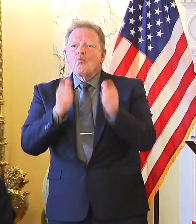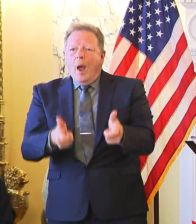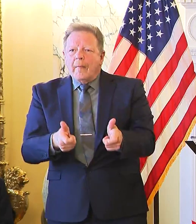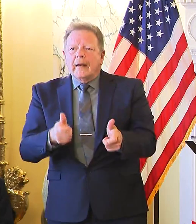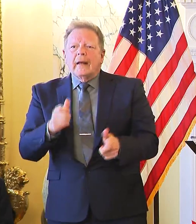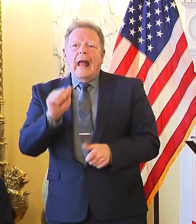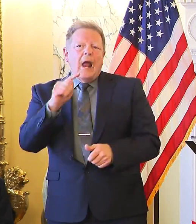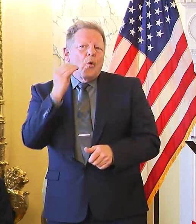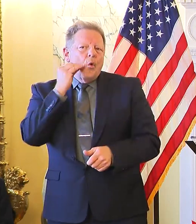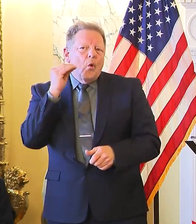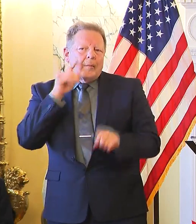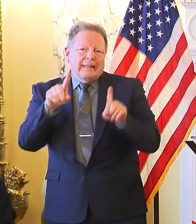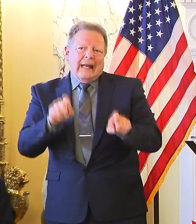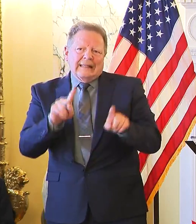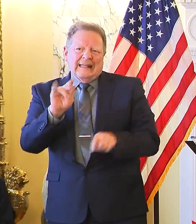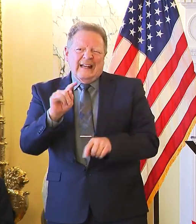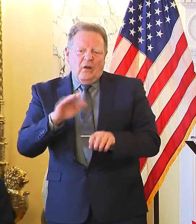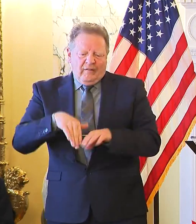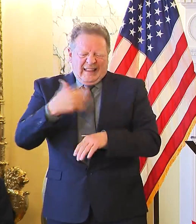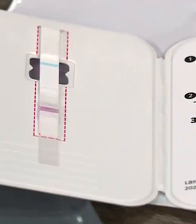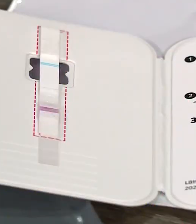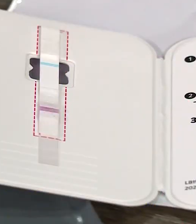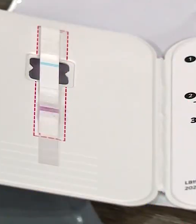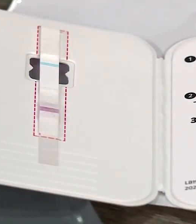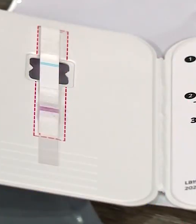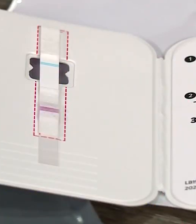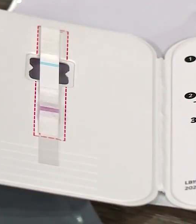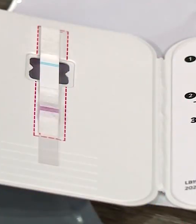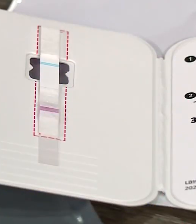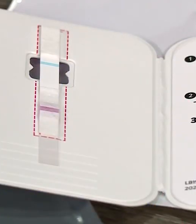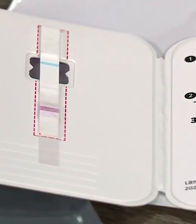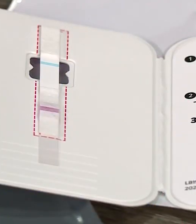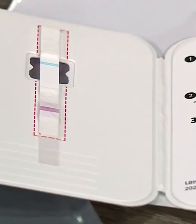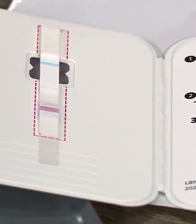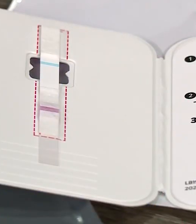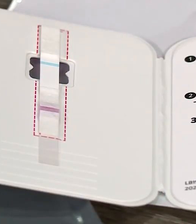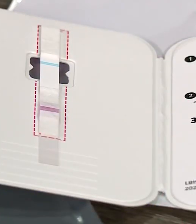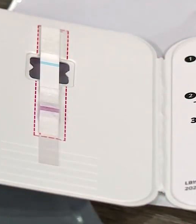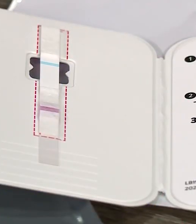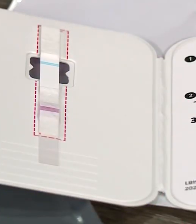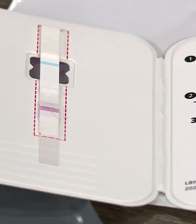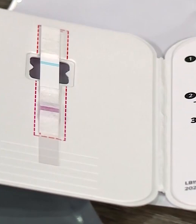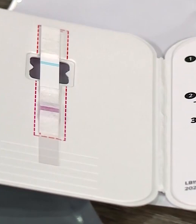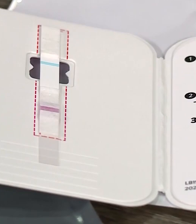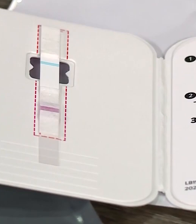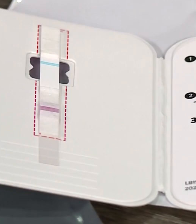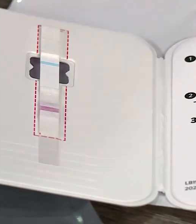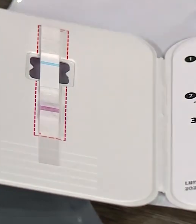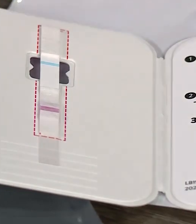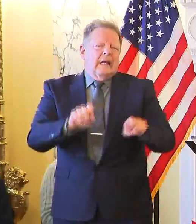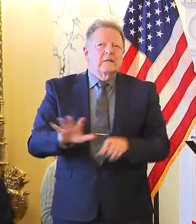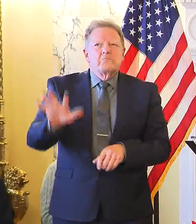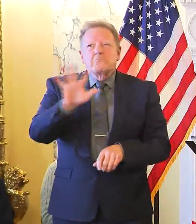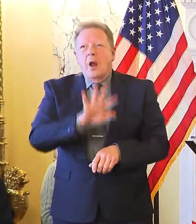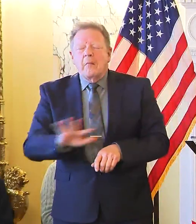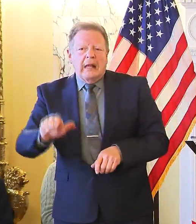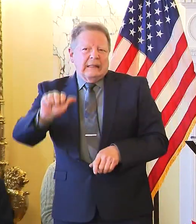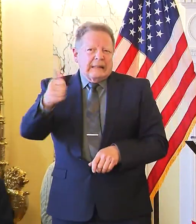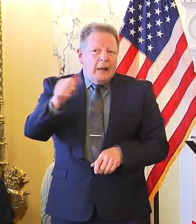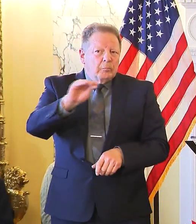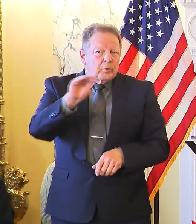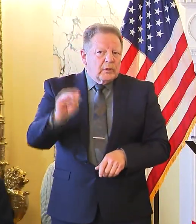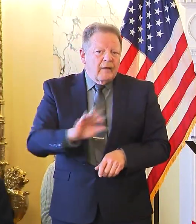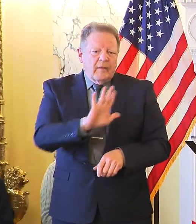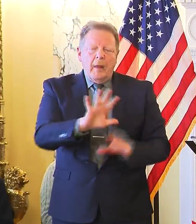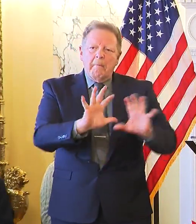tests over the next two weeks. Using these tests, Rhode Island will be able to test approximately 10%